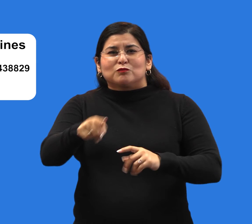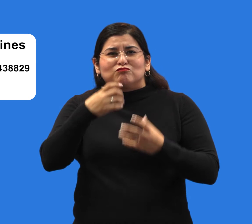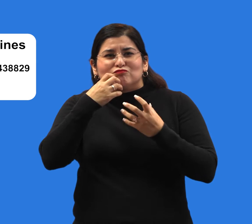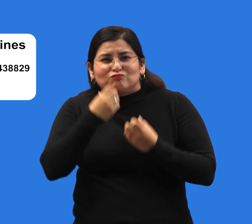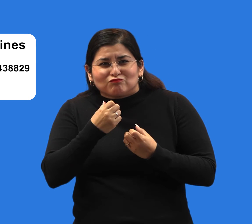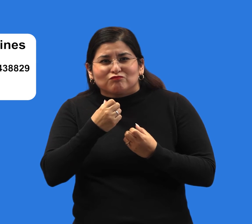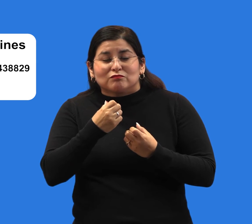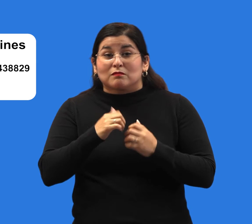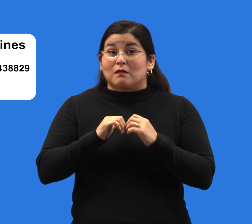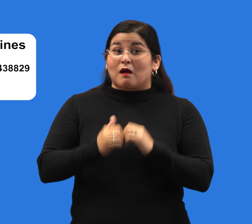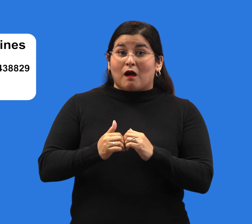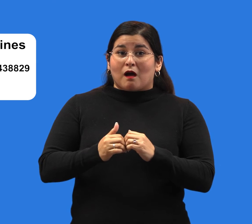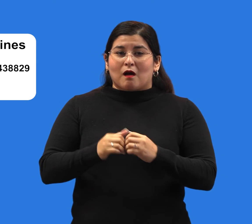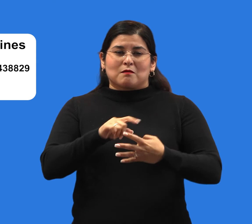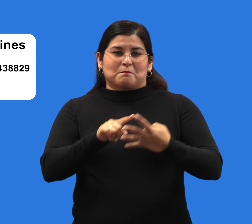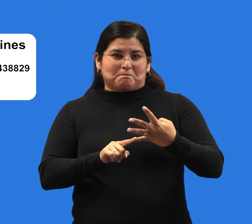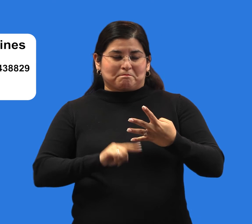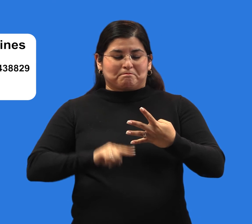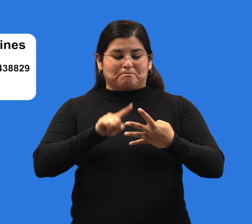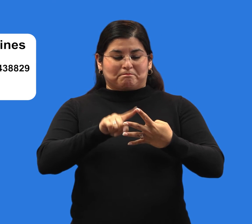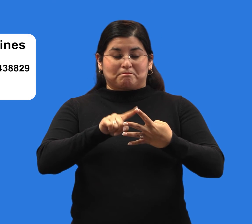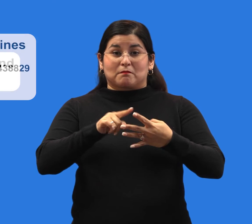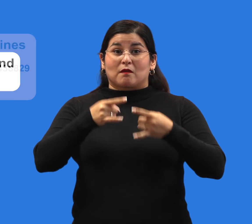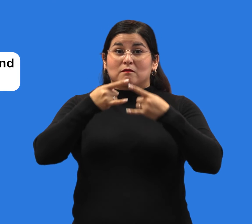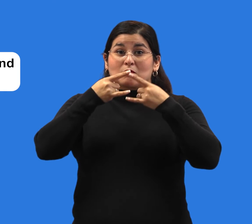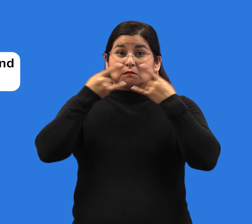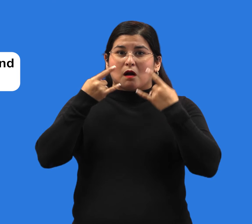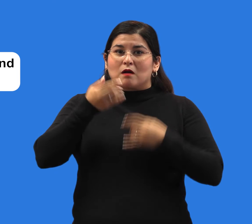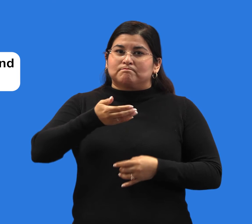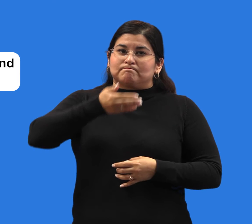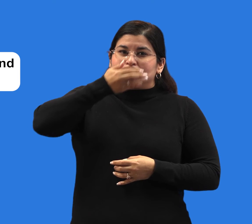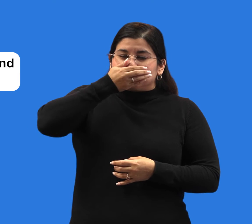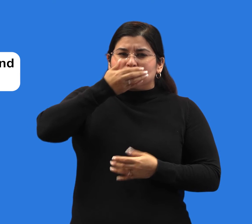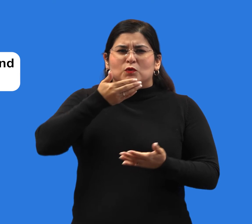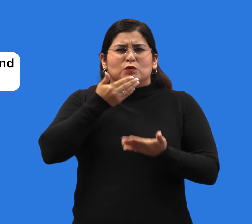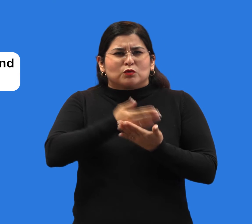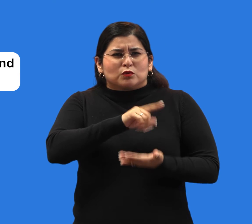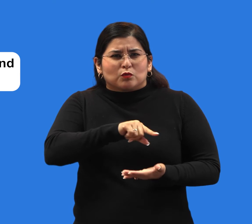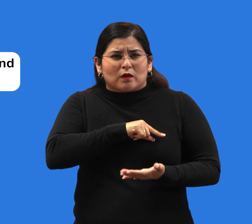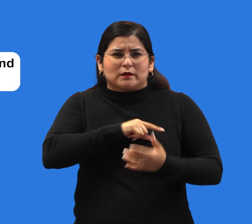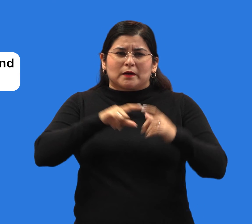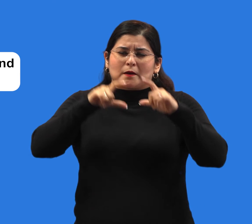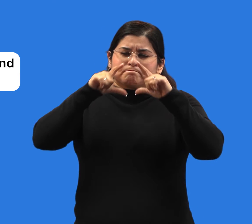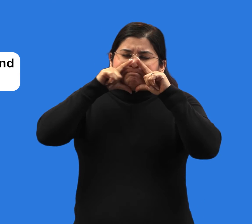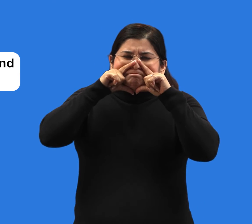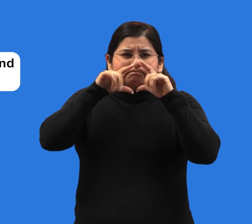your loved ones by wearing wearing a high-quality mask that fits you well. Avoiding crowded indoor